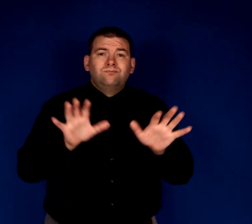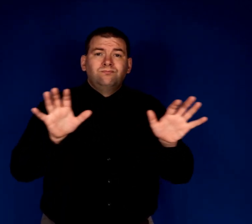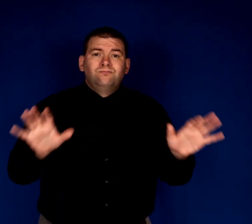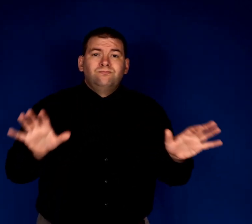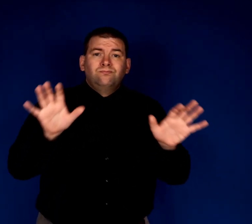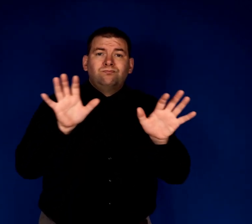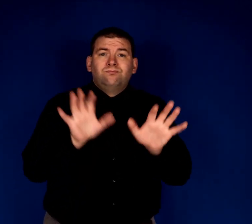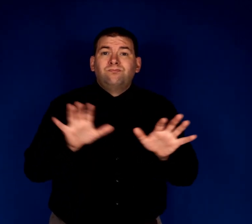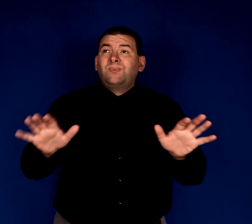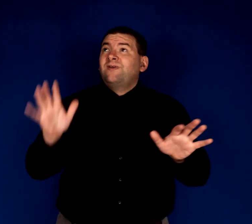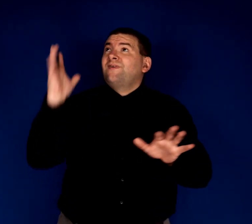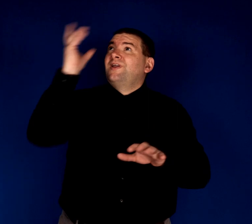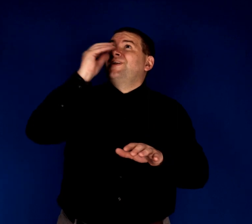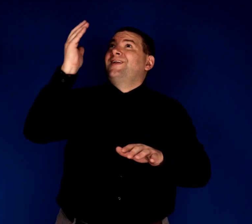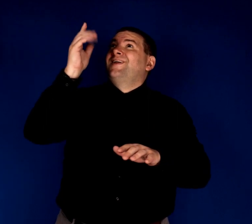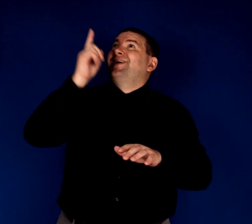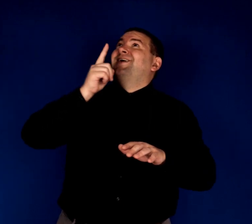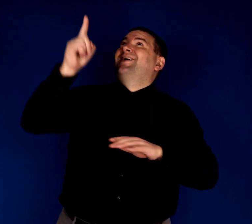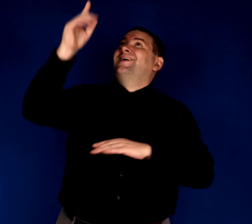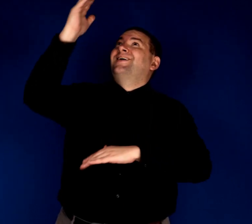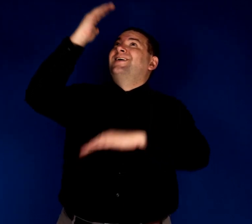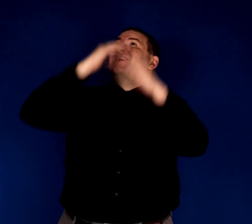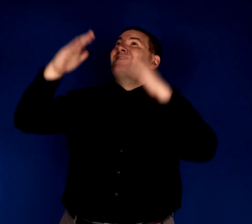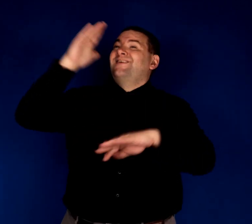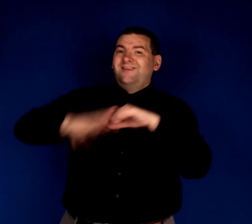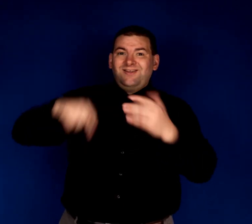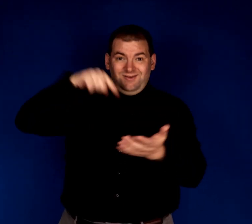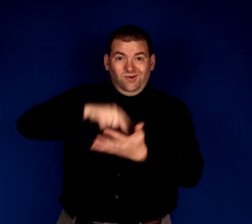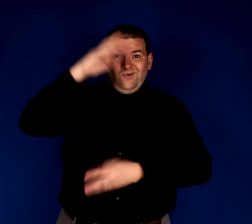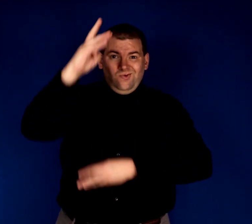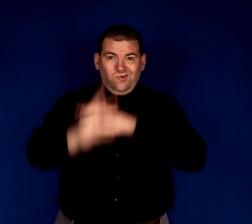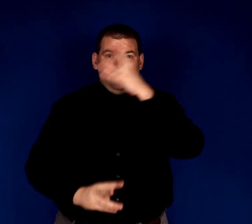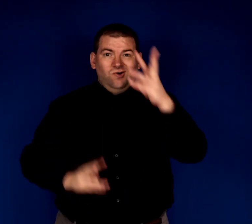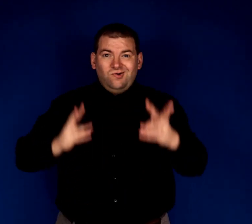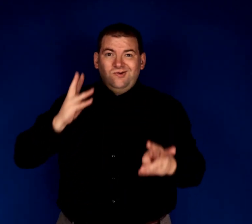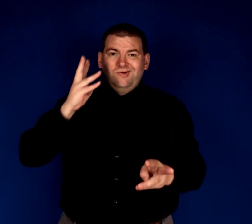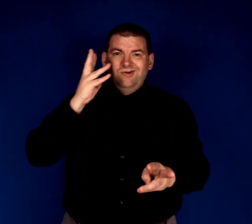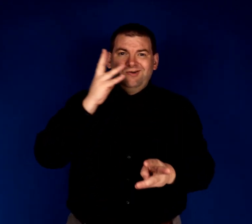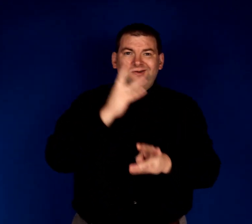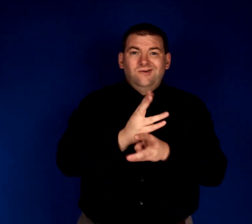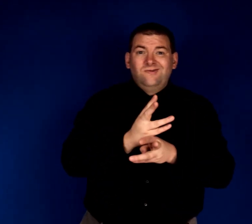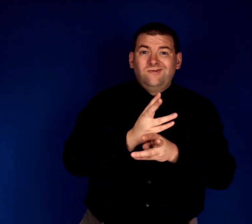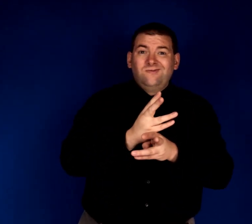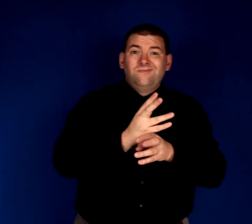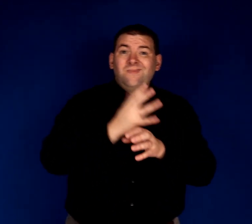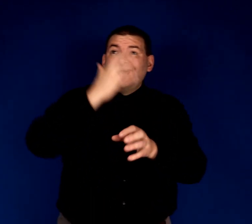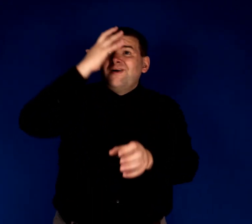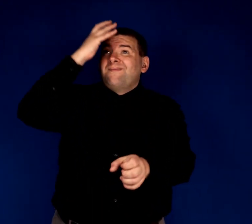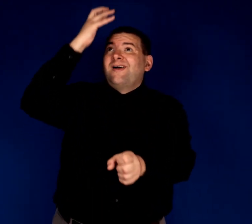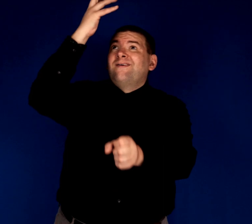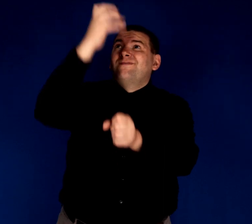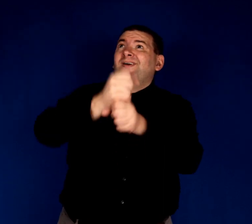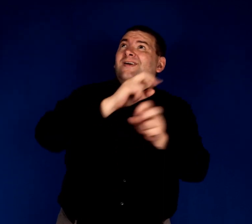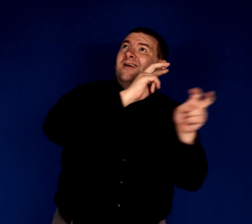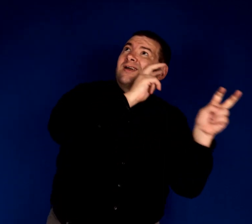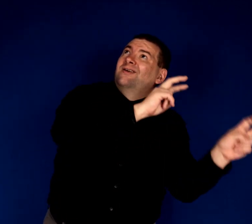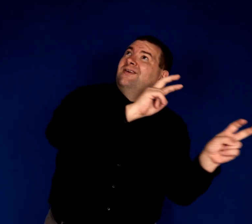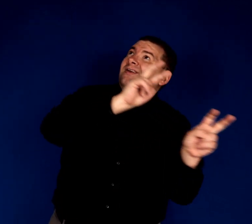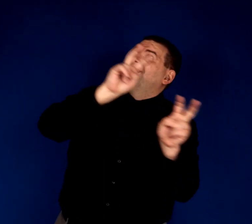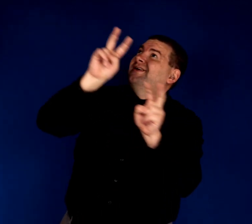There's a land that is fairer than day And by faith we can